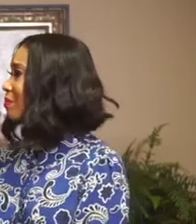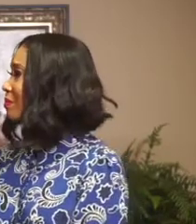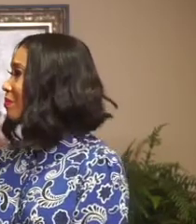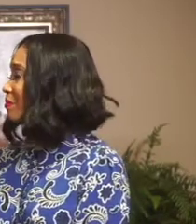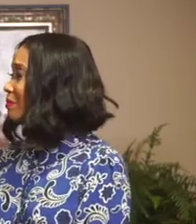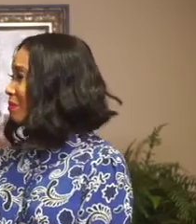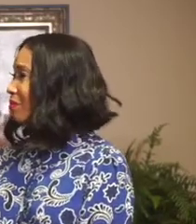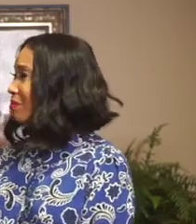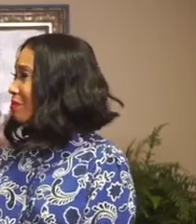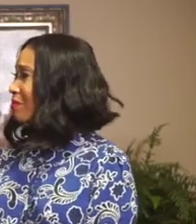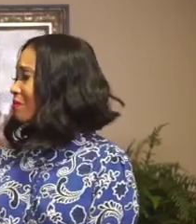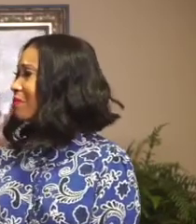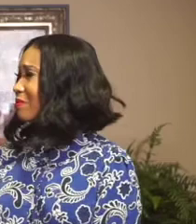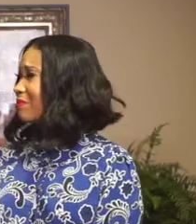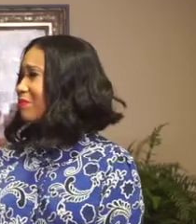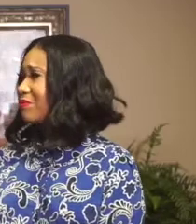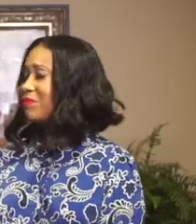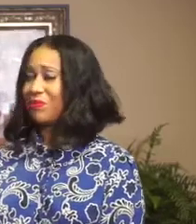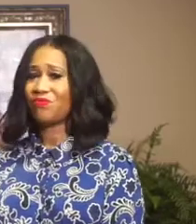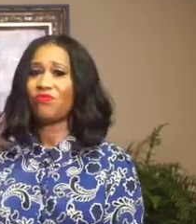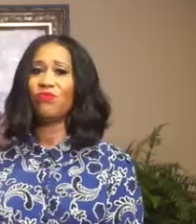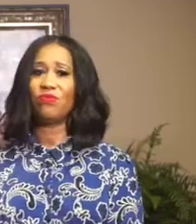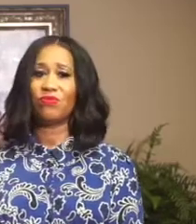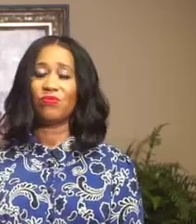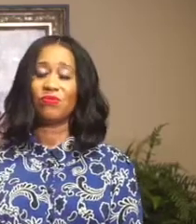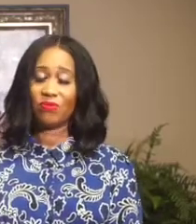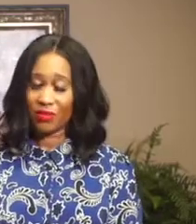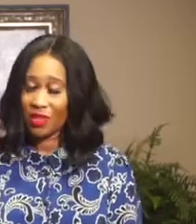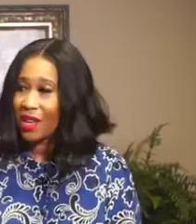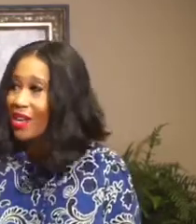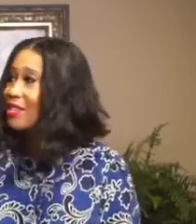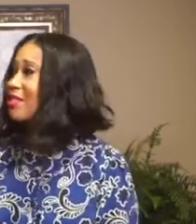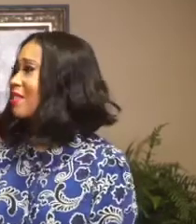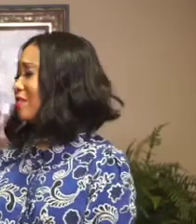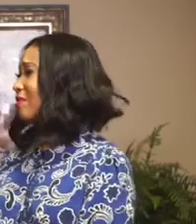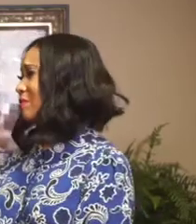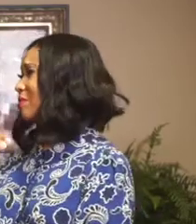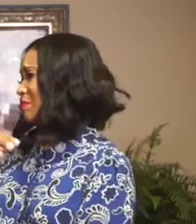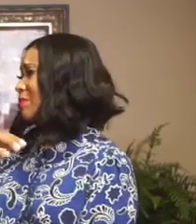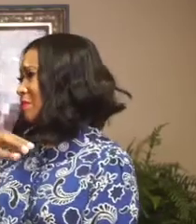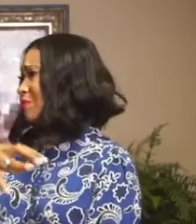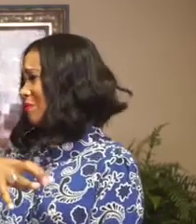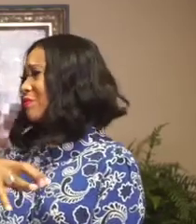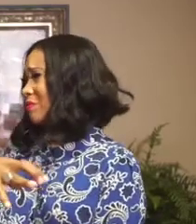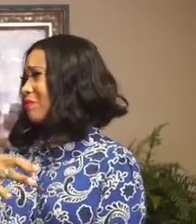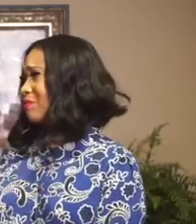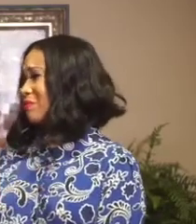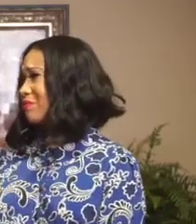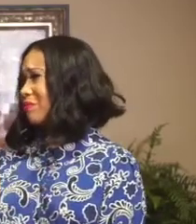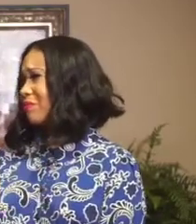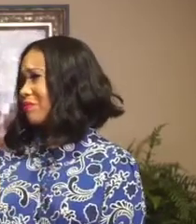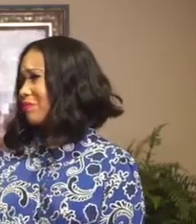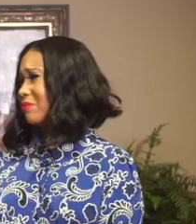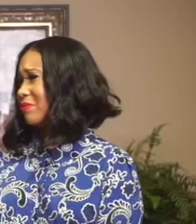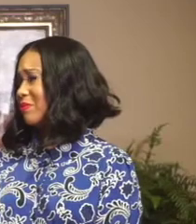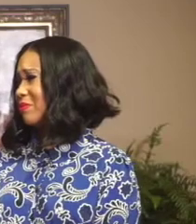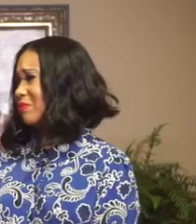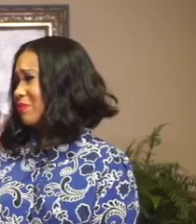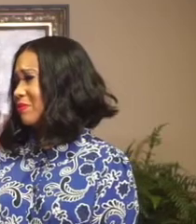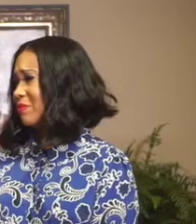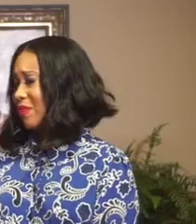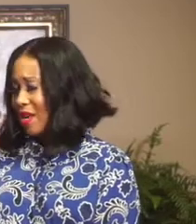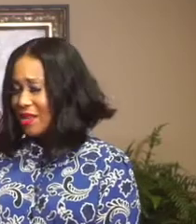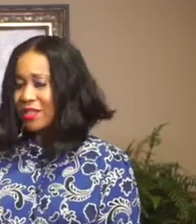you know what? People can hear preaching and you know, faith comes by hearing, not by what you think you heard. But let's partner